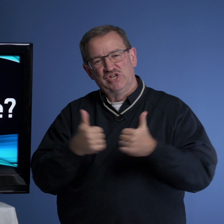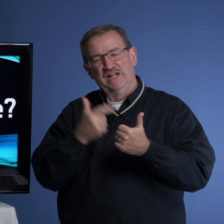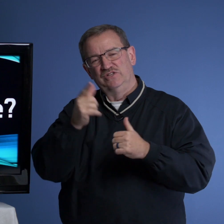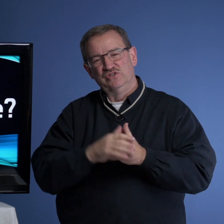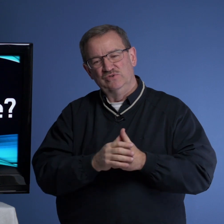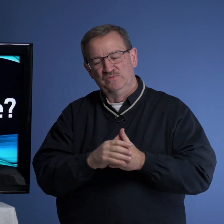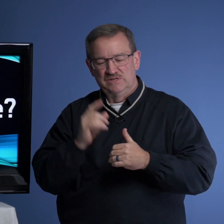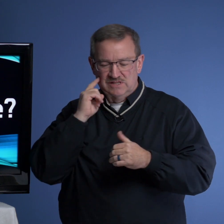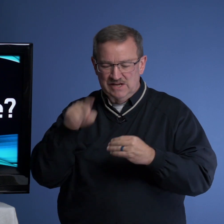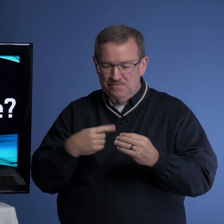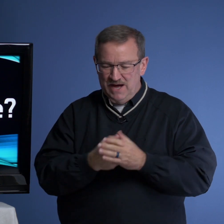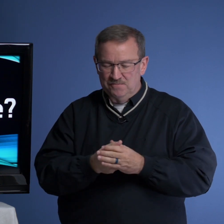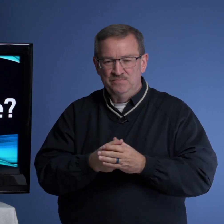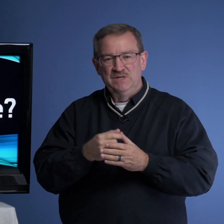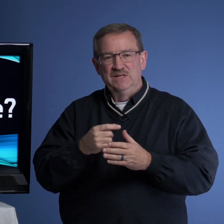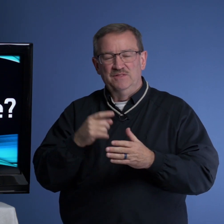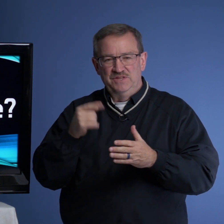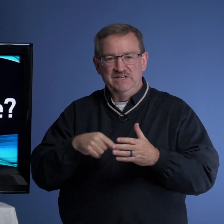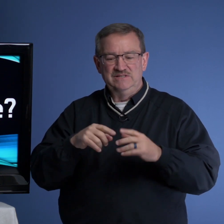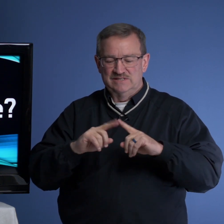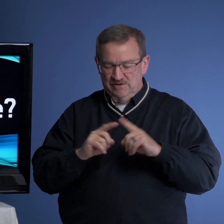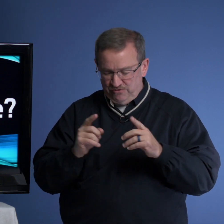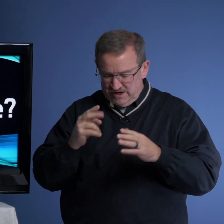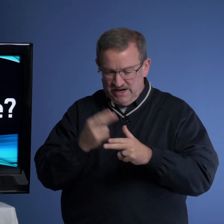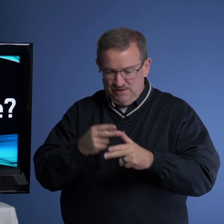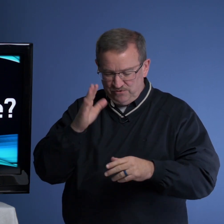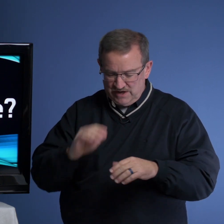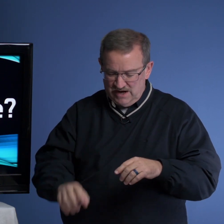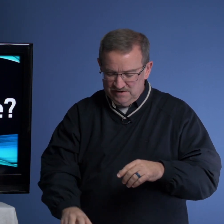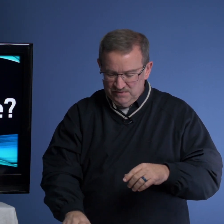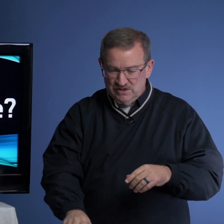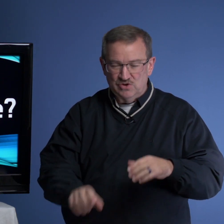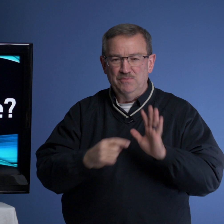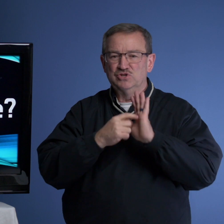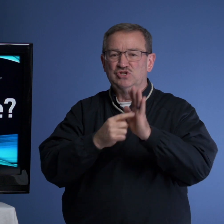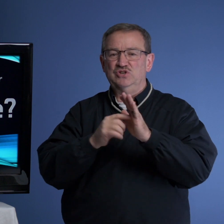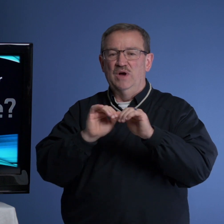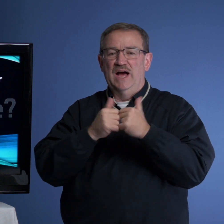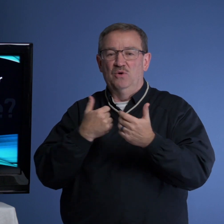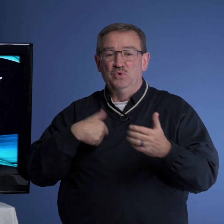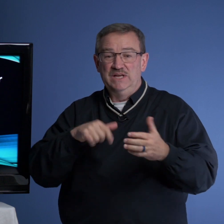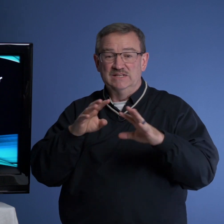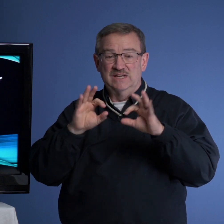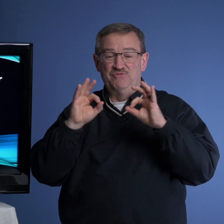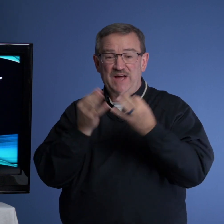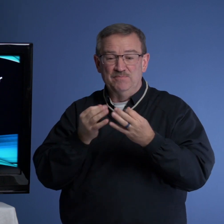challenge you to think about these different names for God. So I'm going to show you how we as a family,